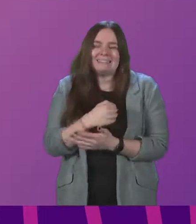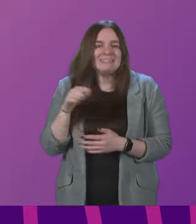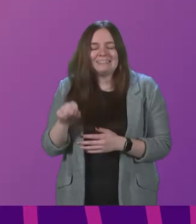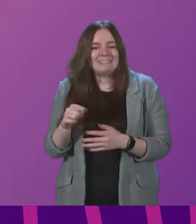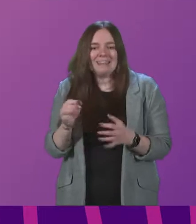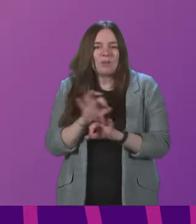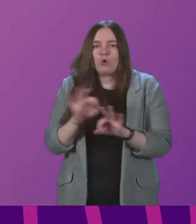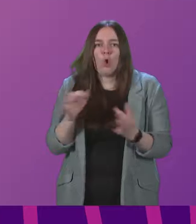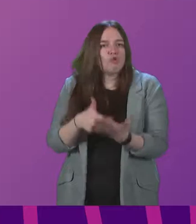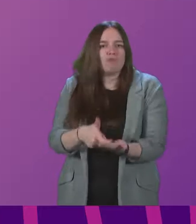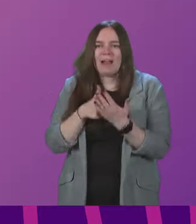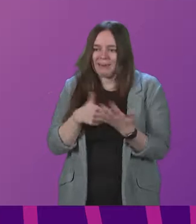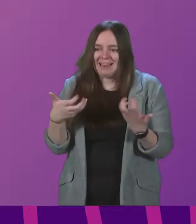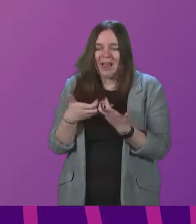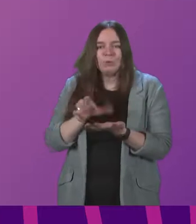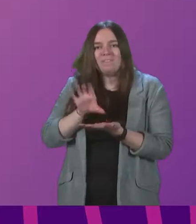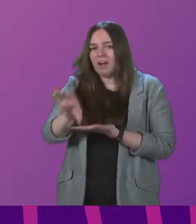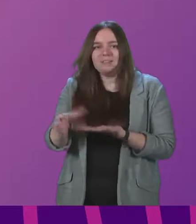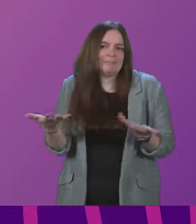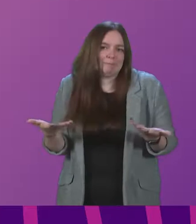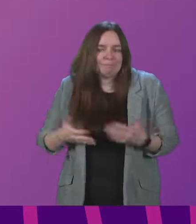up with any recommendations on how to fund them.